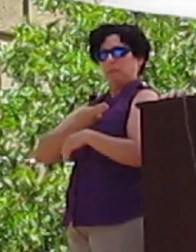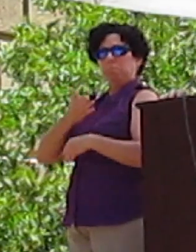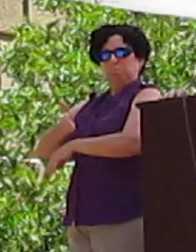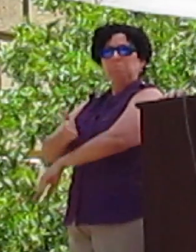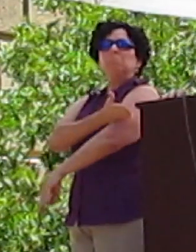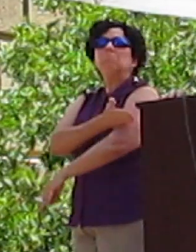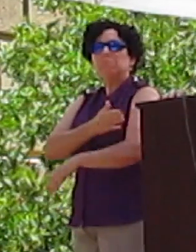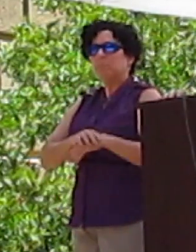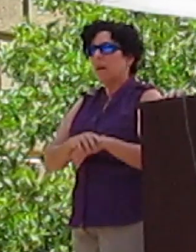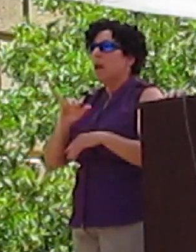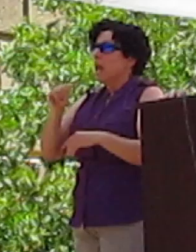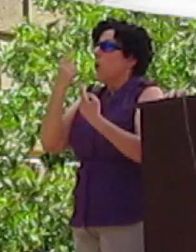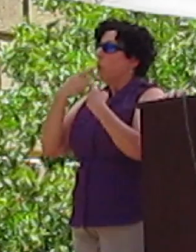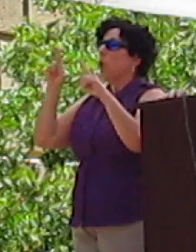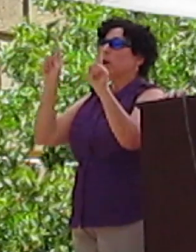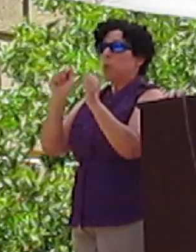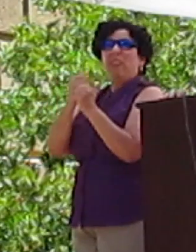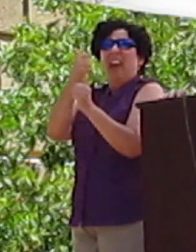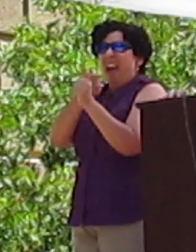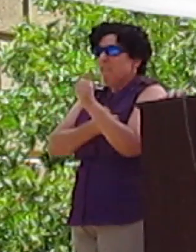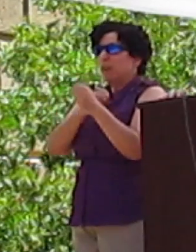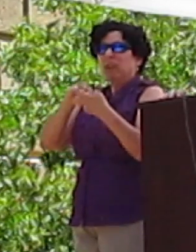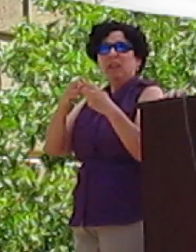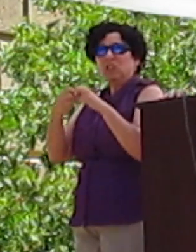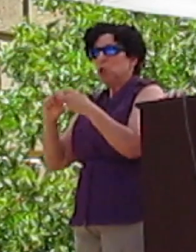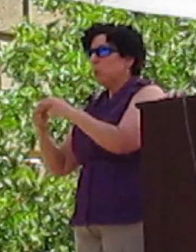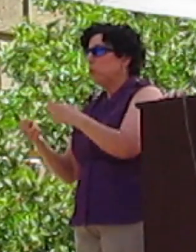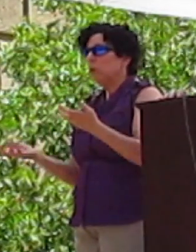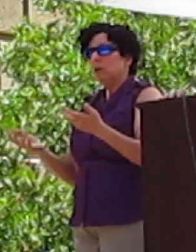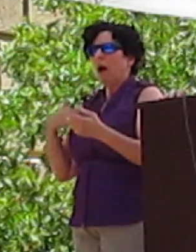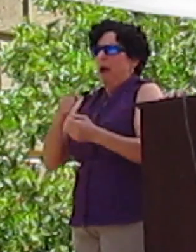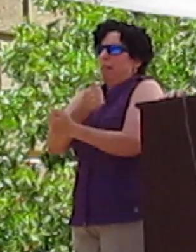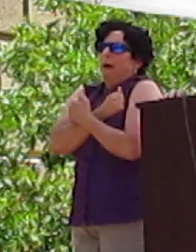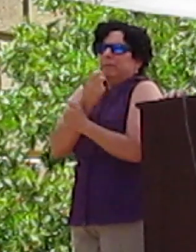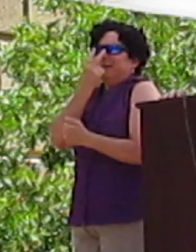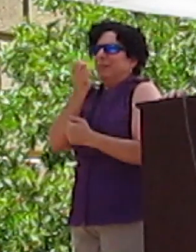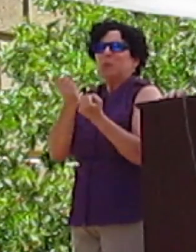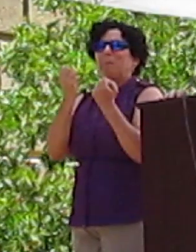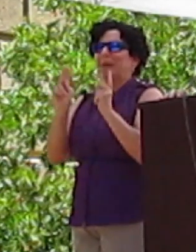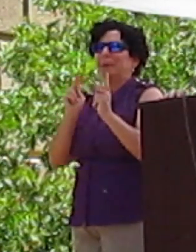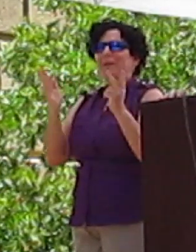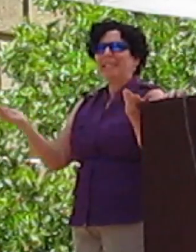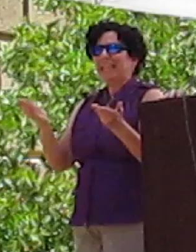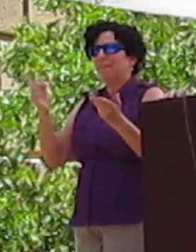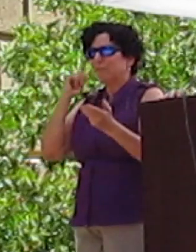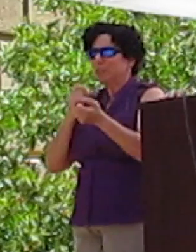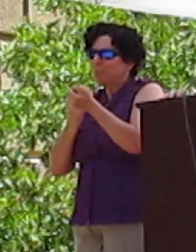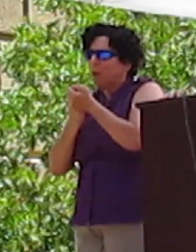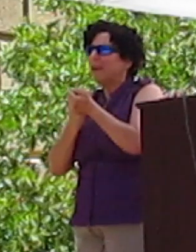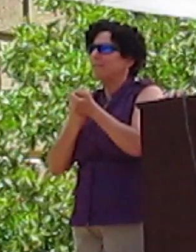is that it works with every issue. I love seeing so many people out here today in support of science.